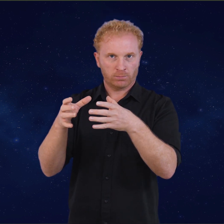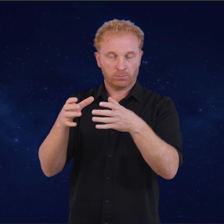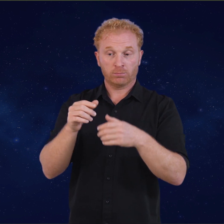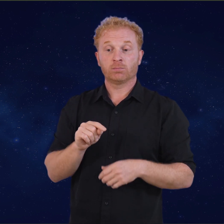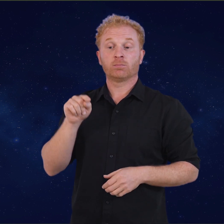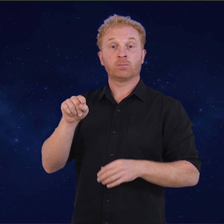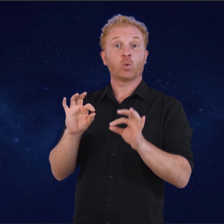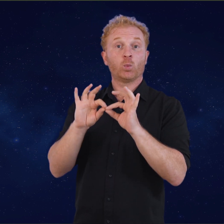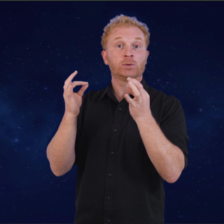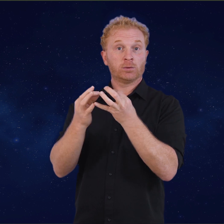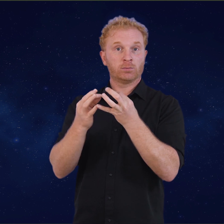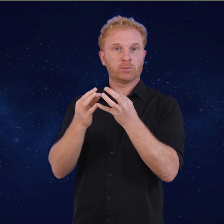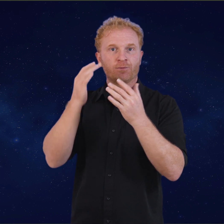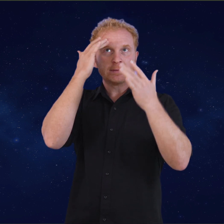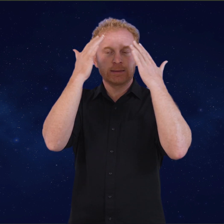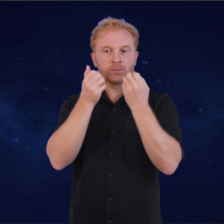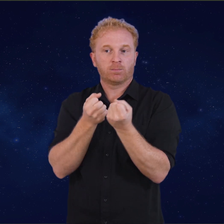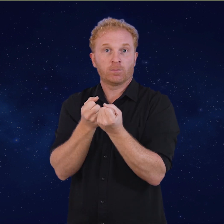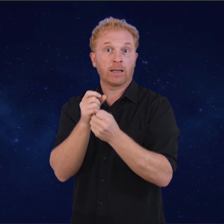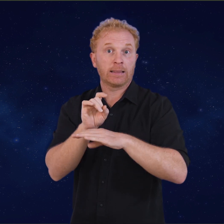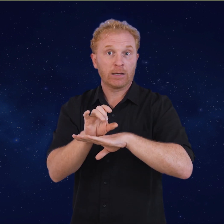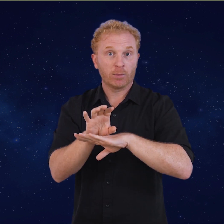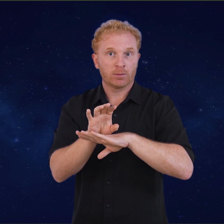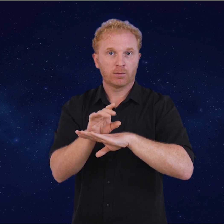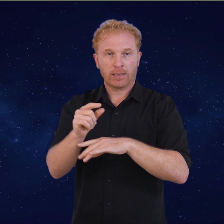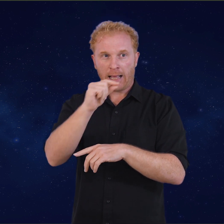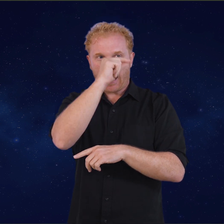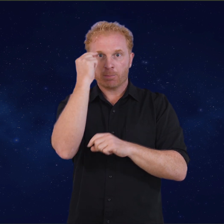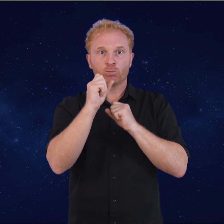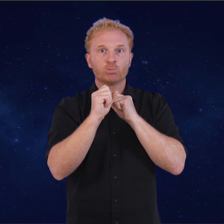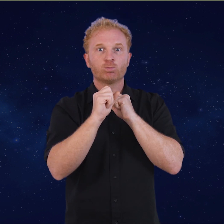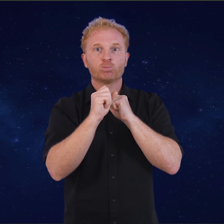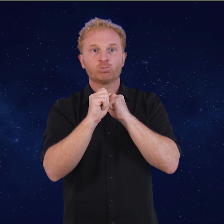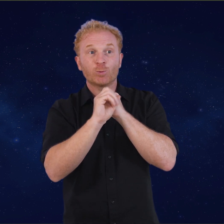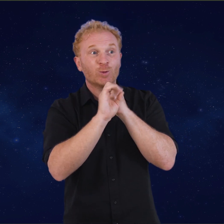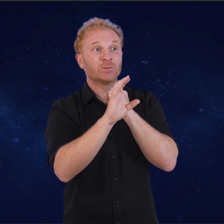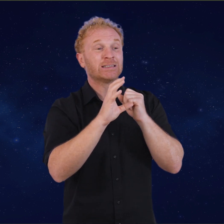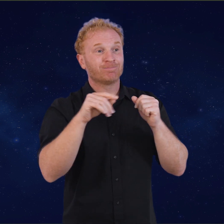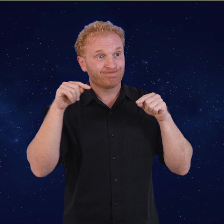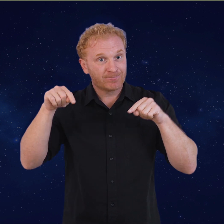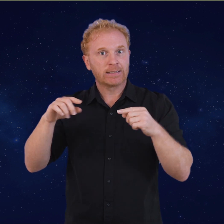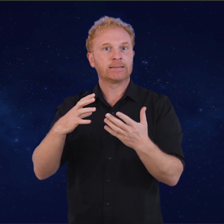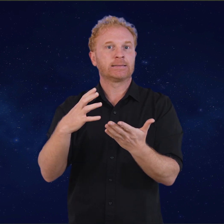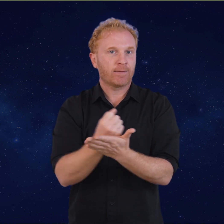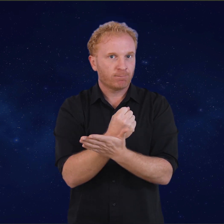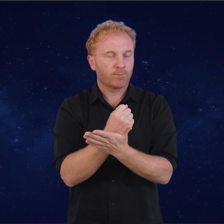This organization seeks to promote safe and effective psychedelic-assisted therapy for individuals in